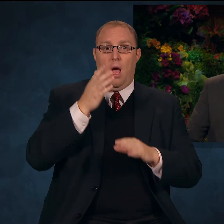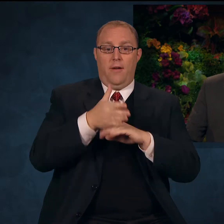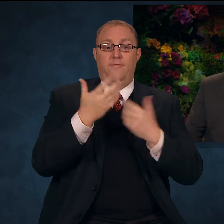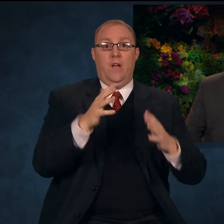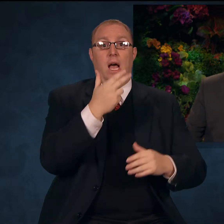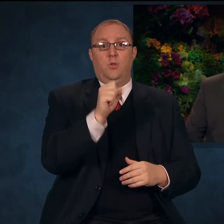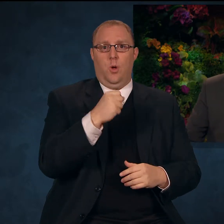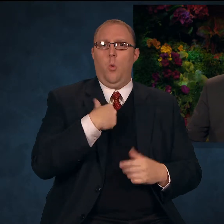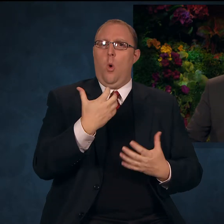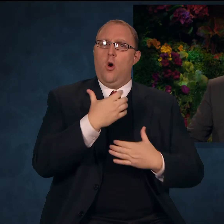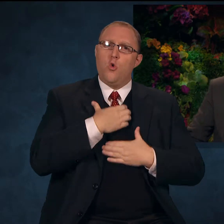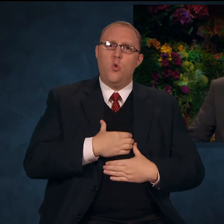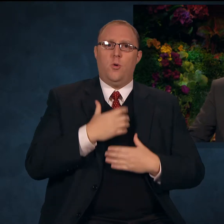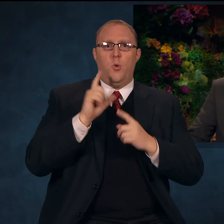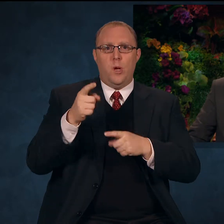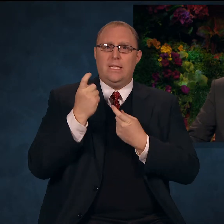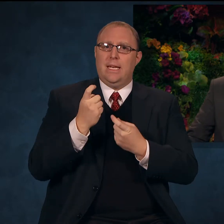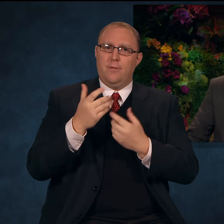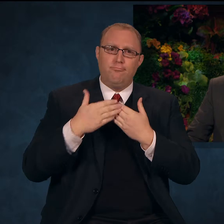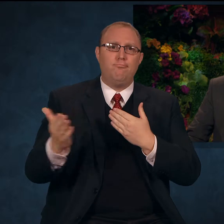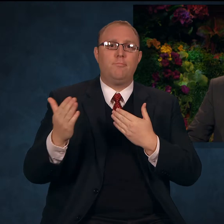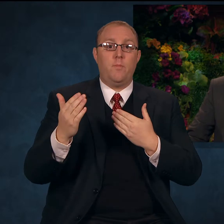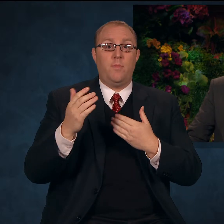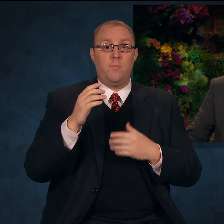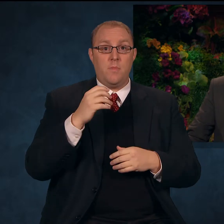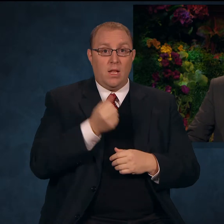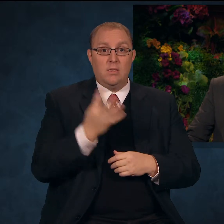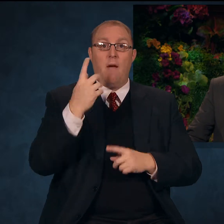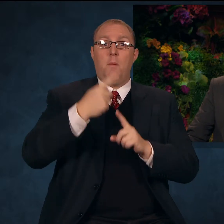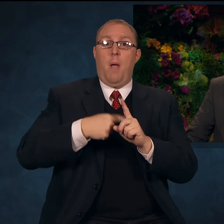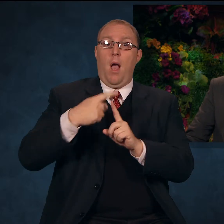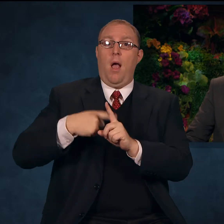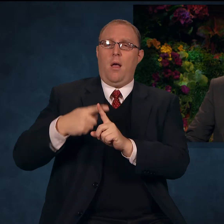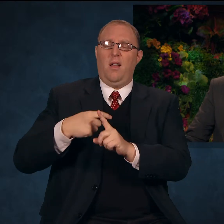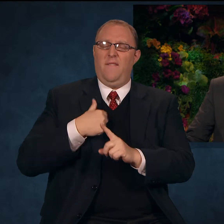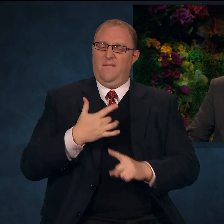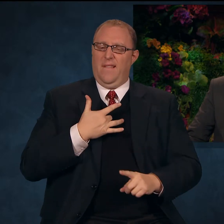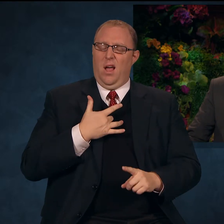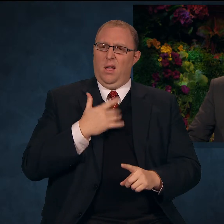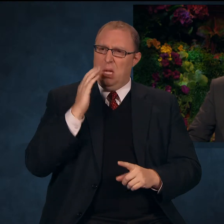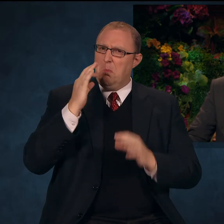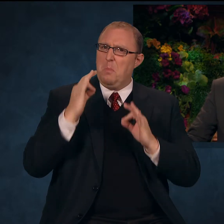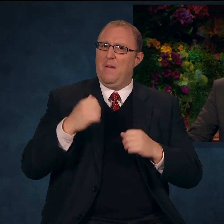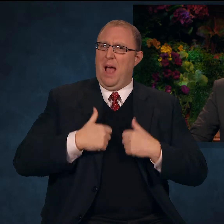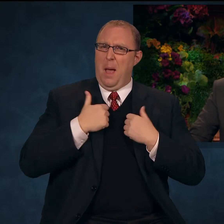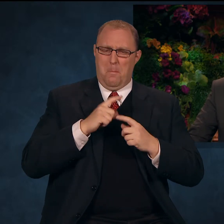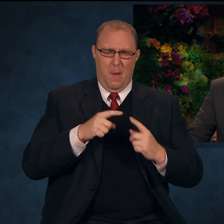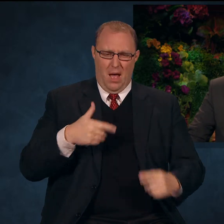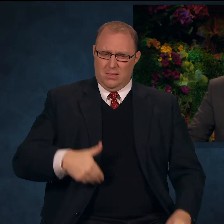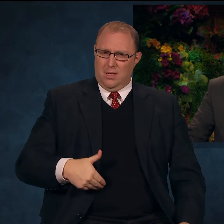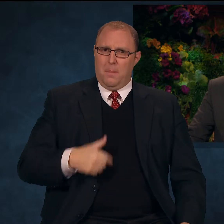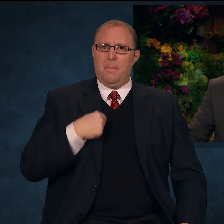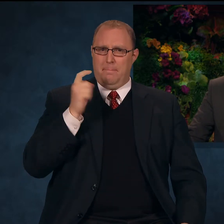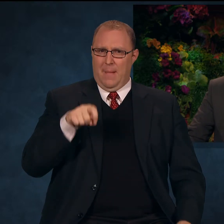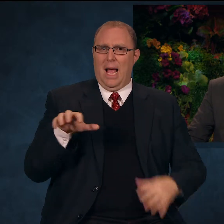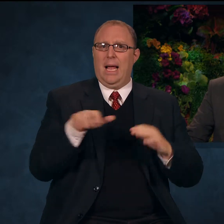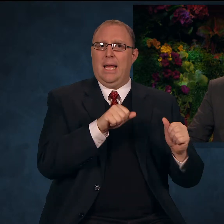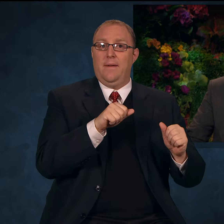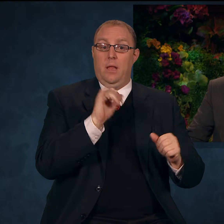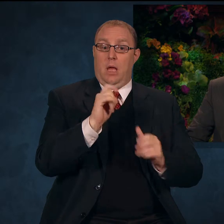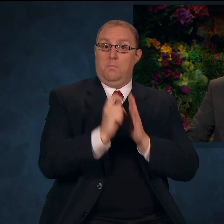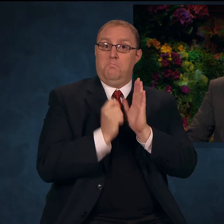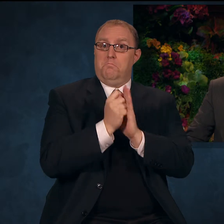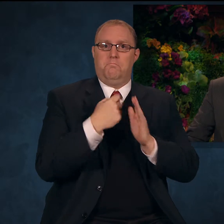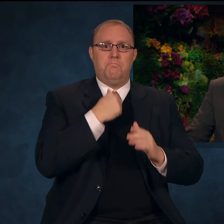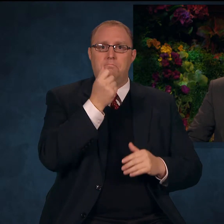After several months of what seemed an ideal life, I felt I should leave. At the time, I did not understand the source